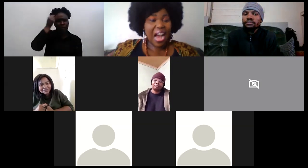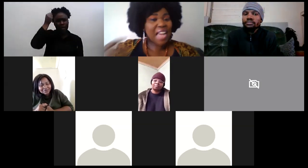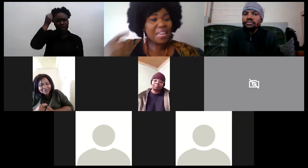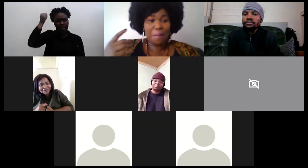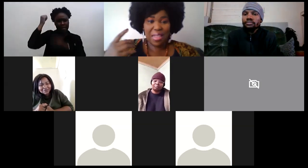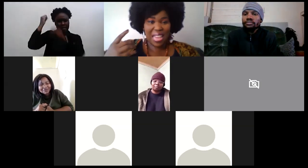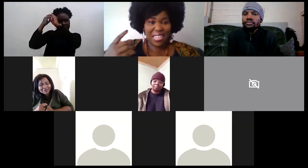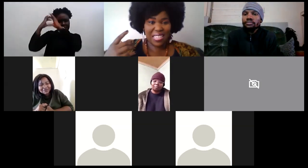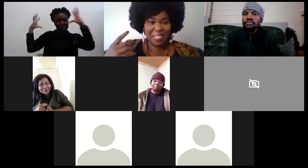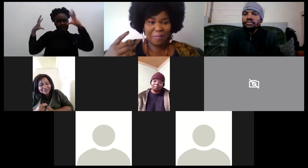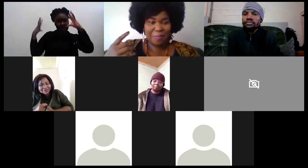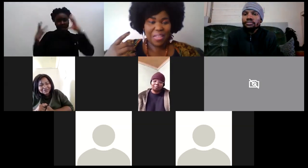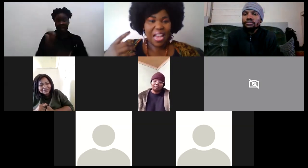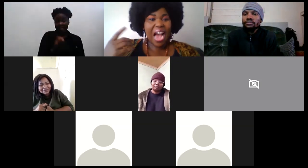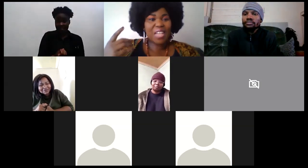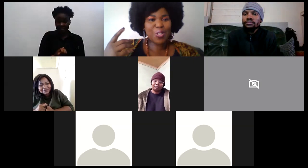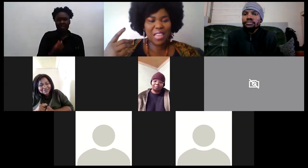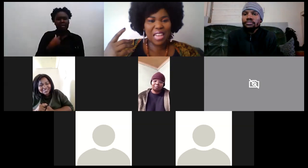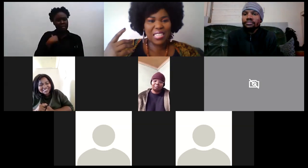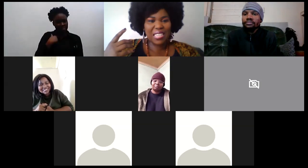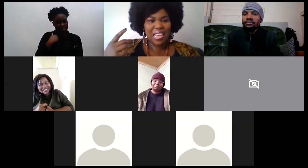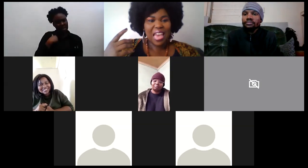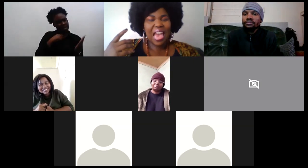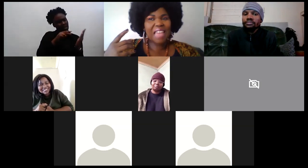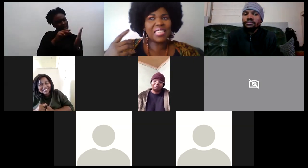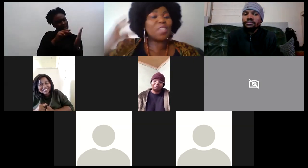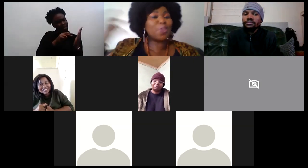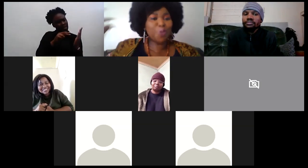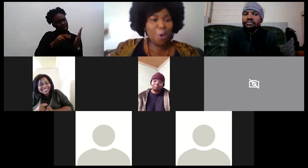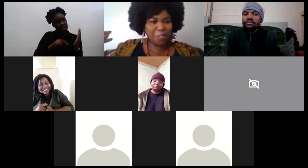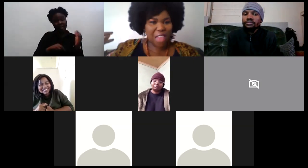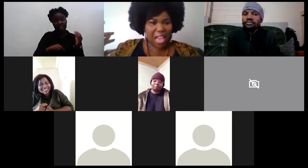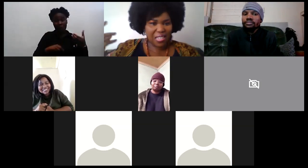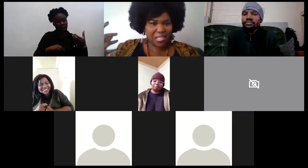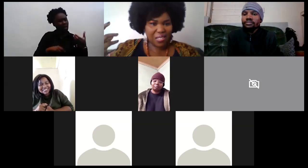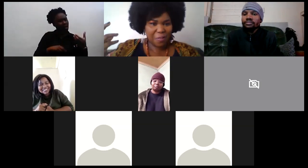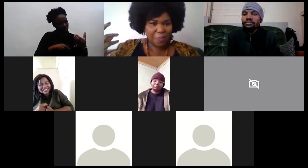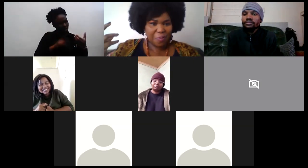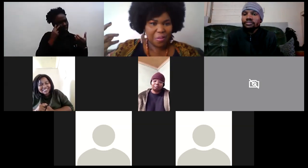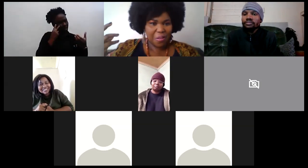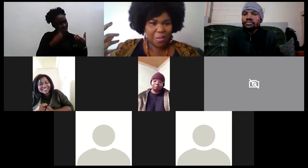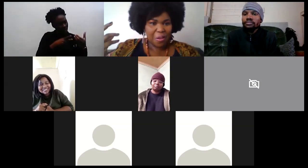i remember that i saw that and i took note of that